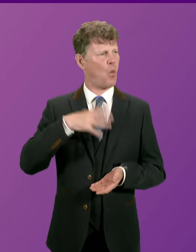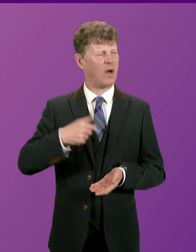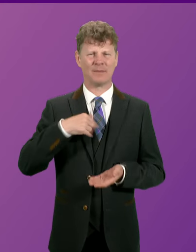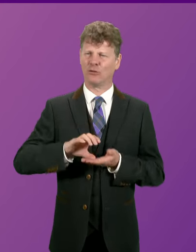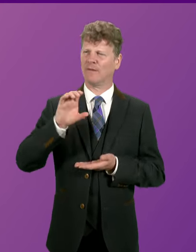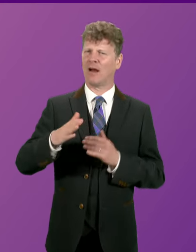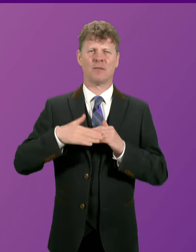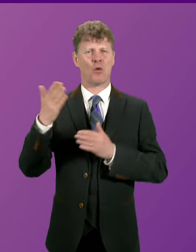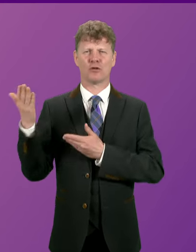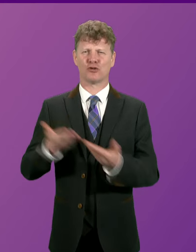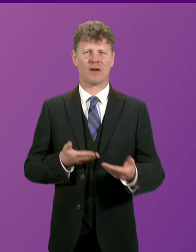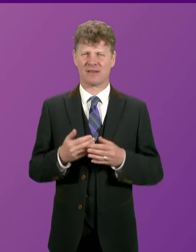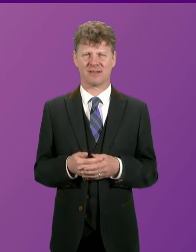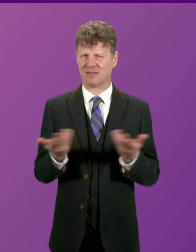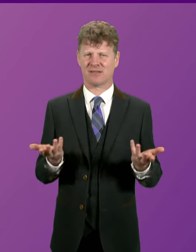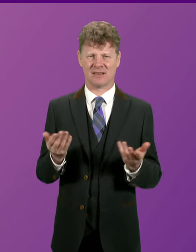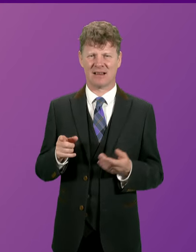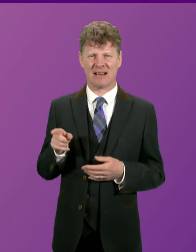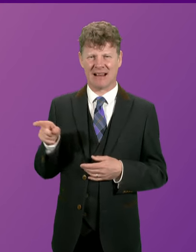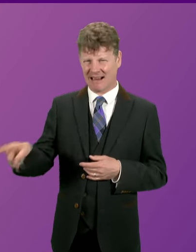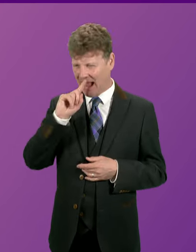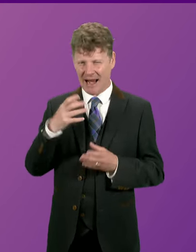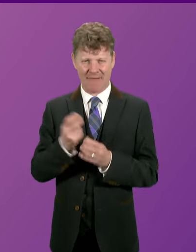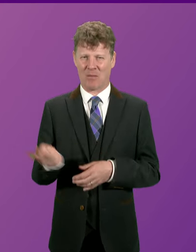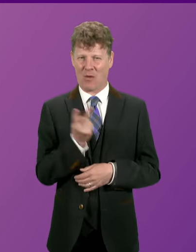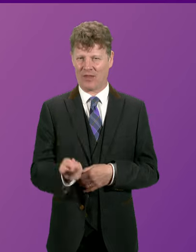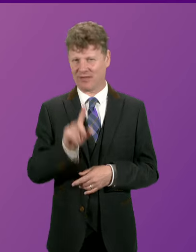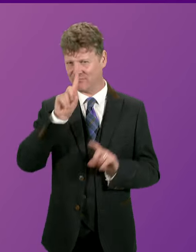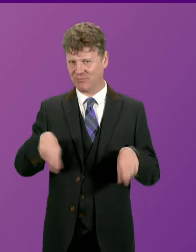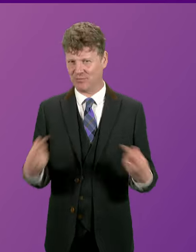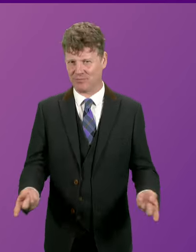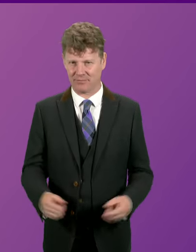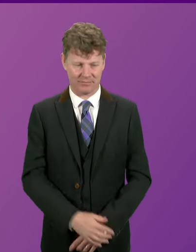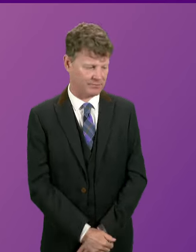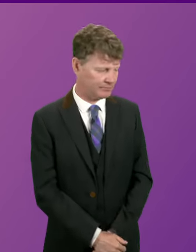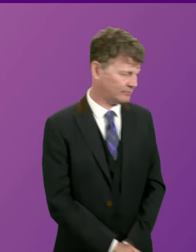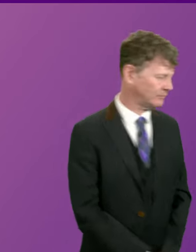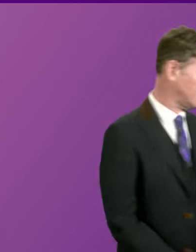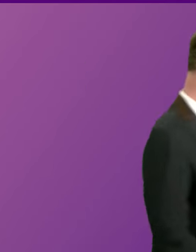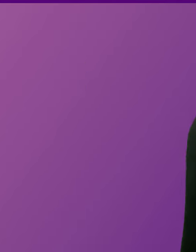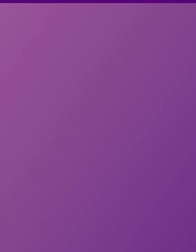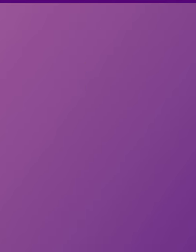public services. Mr Marrow can't have his cake and eat it. Fulton McGregor.